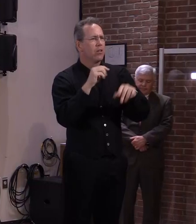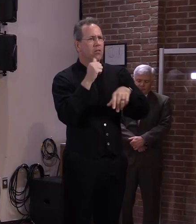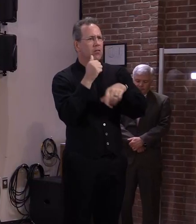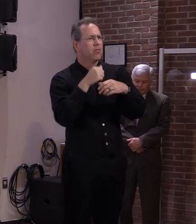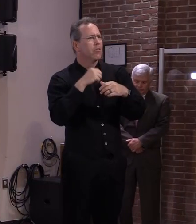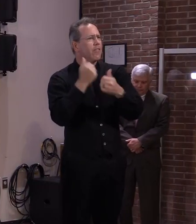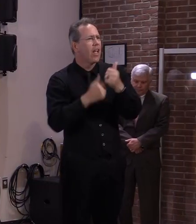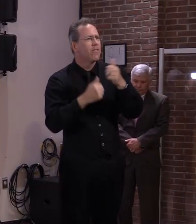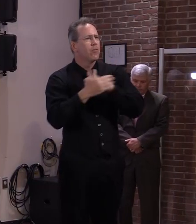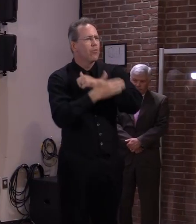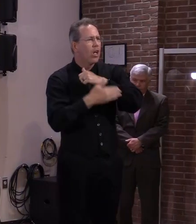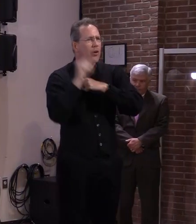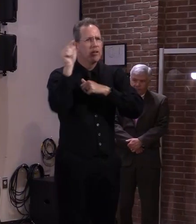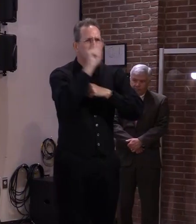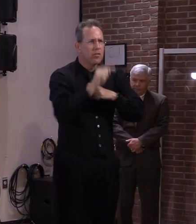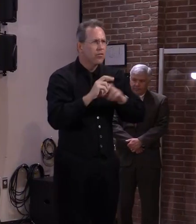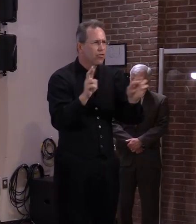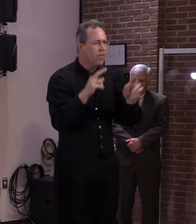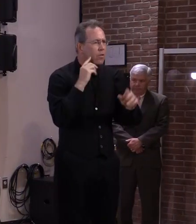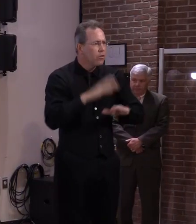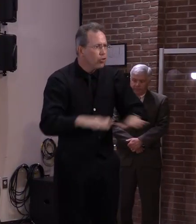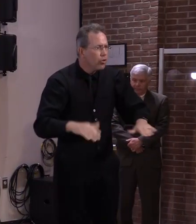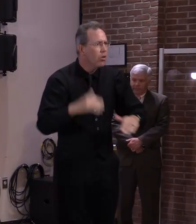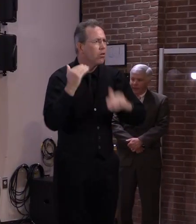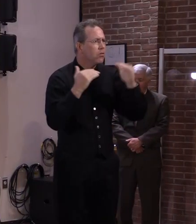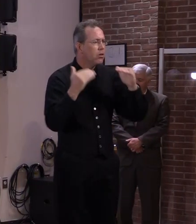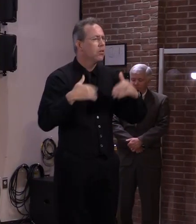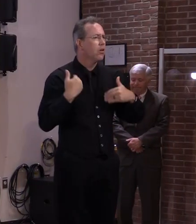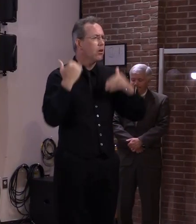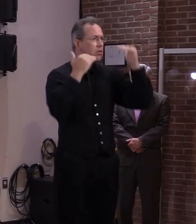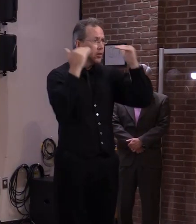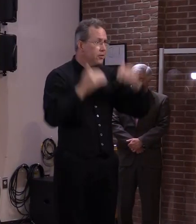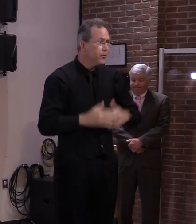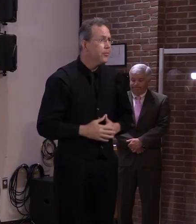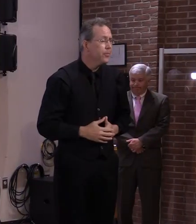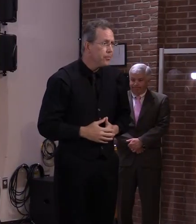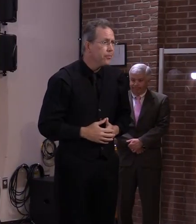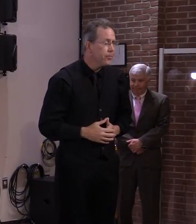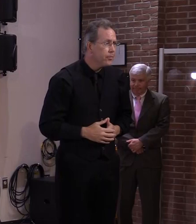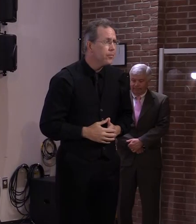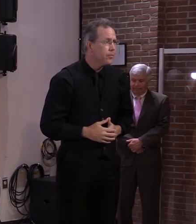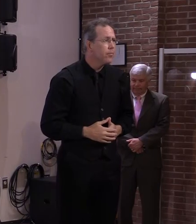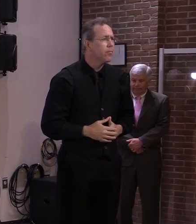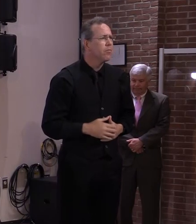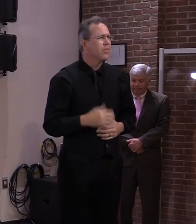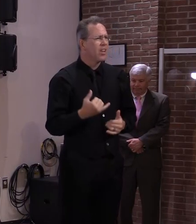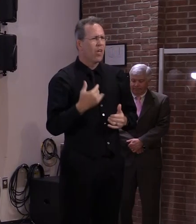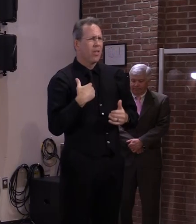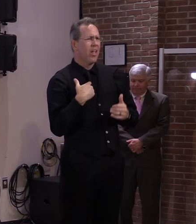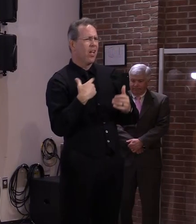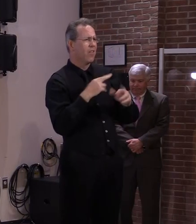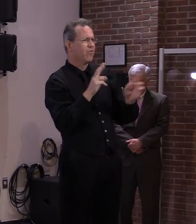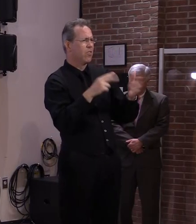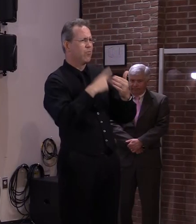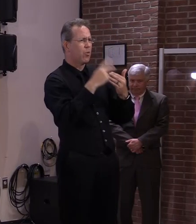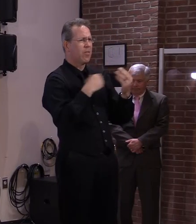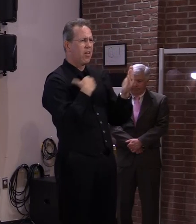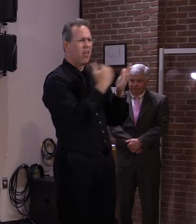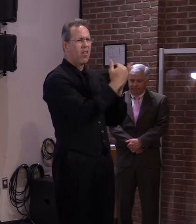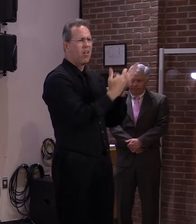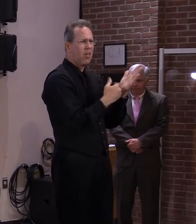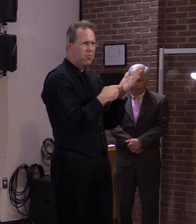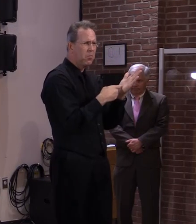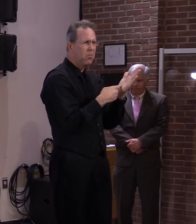But I can get someone. I don't have that information here. But it certainly could have somebody contact you and